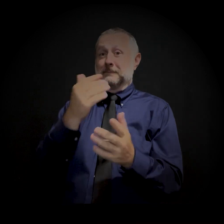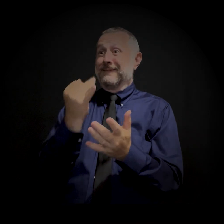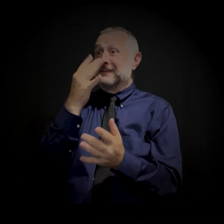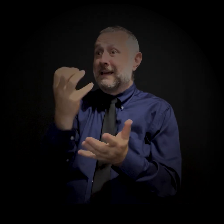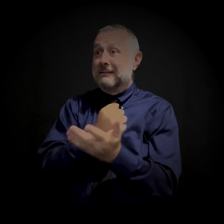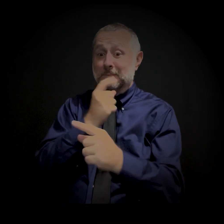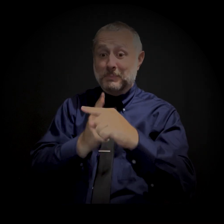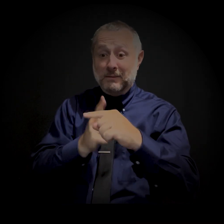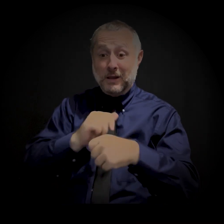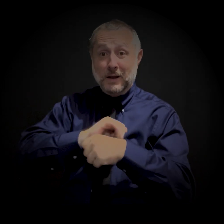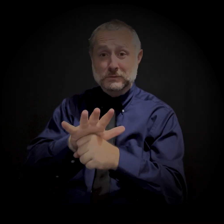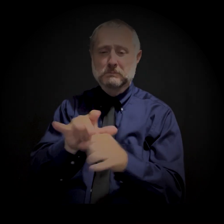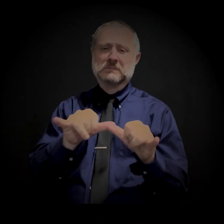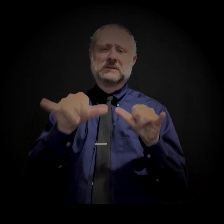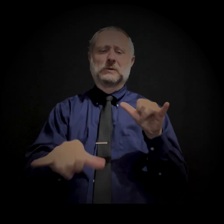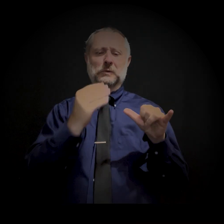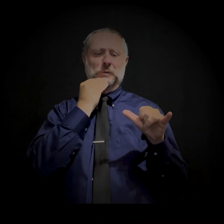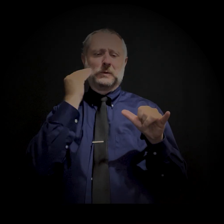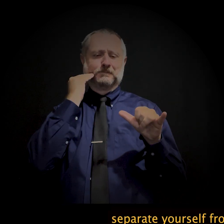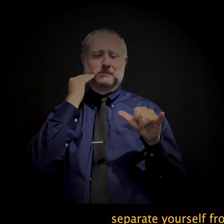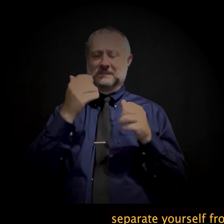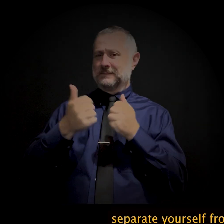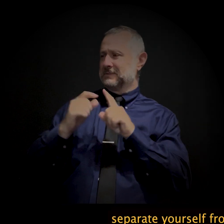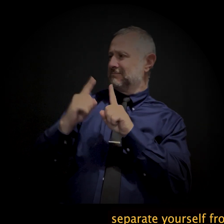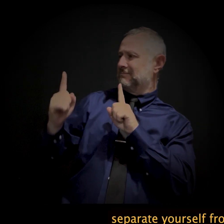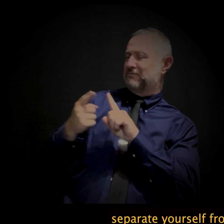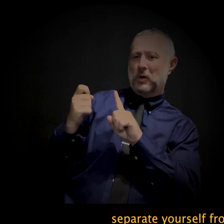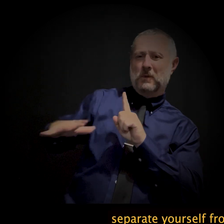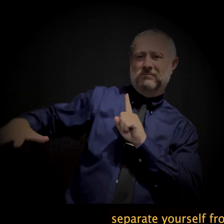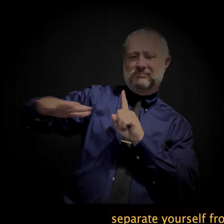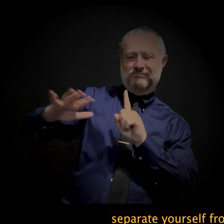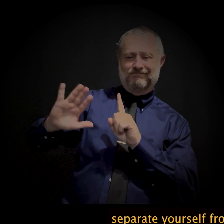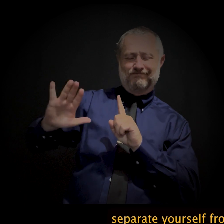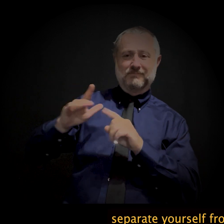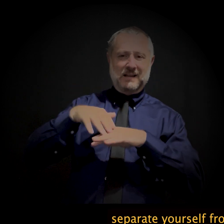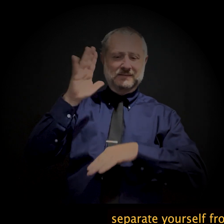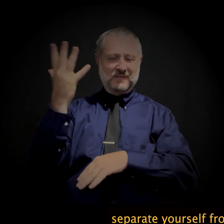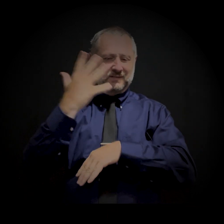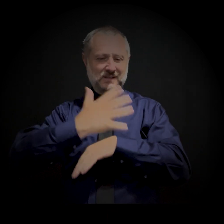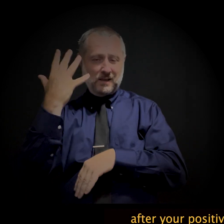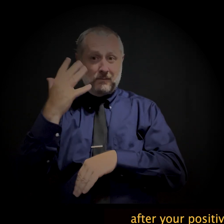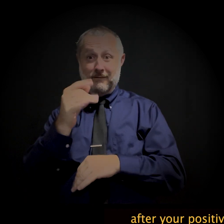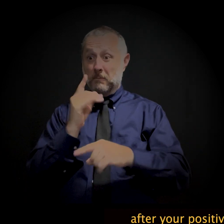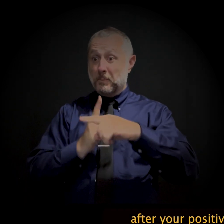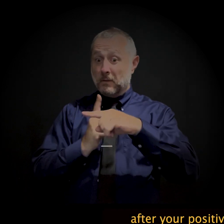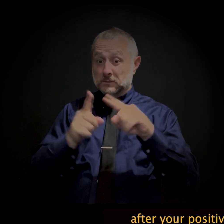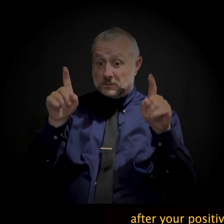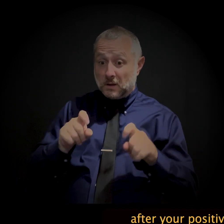you test positive for COVID, stay home, separate yourself from others for at least five days after your positive test